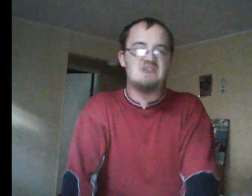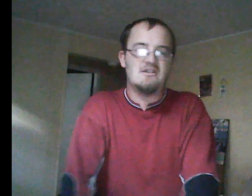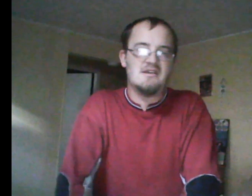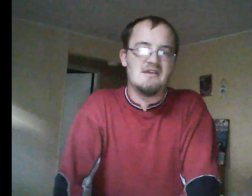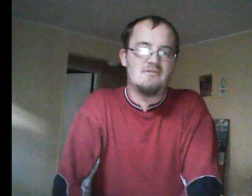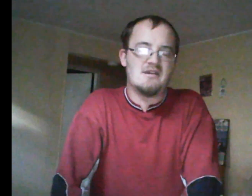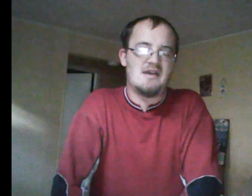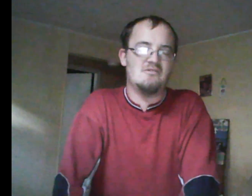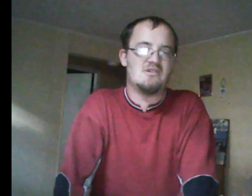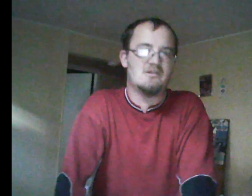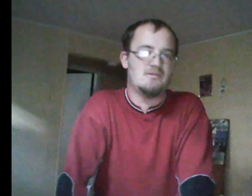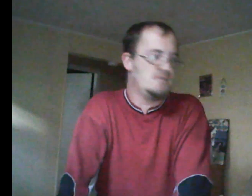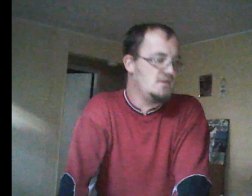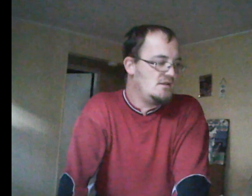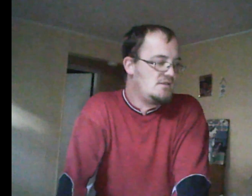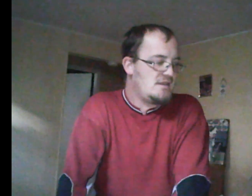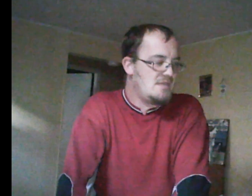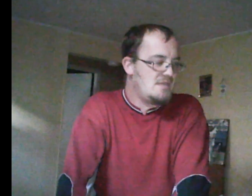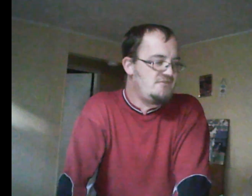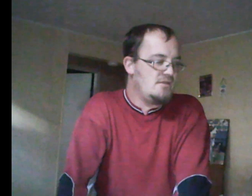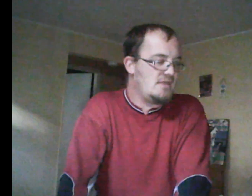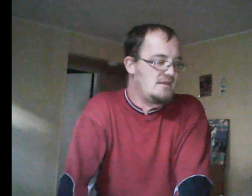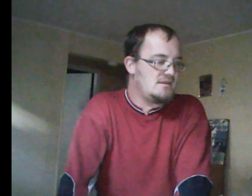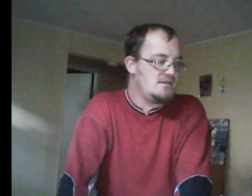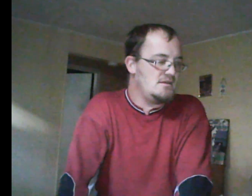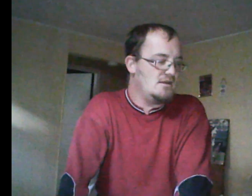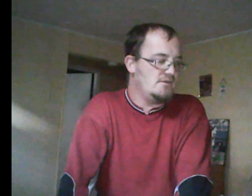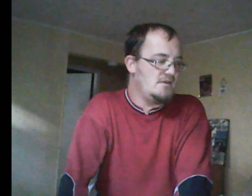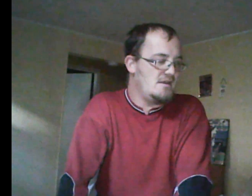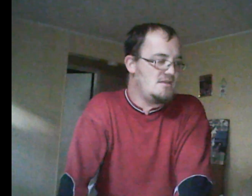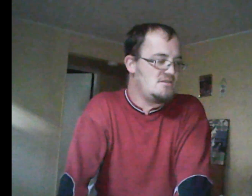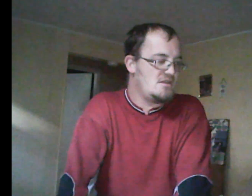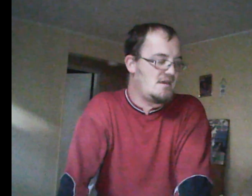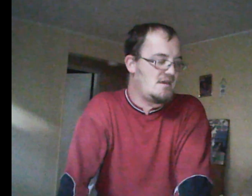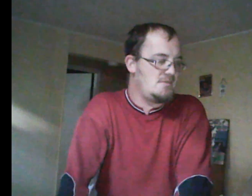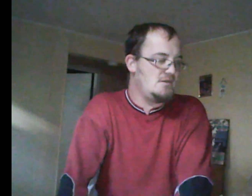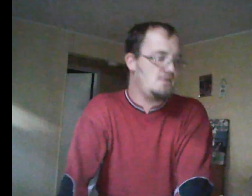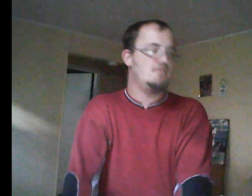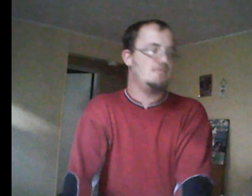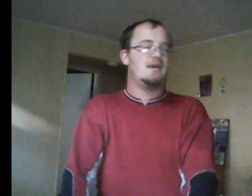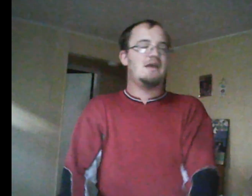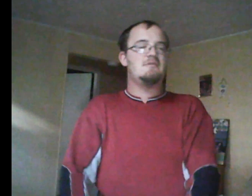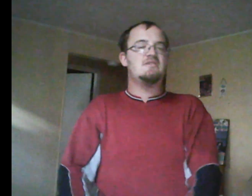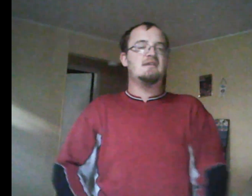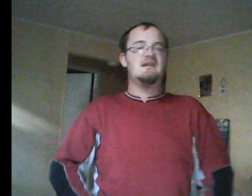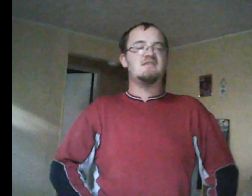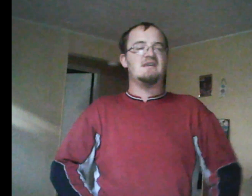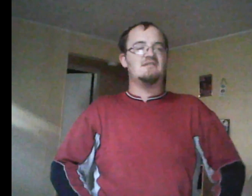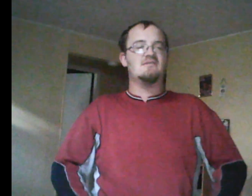Emma felt like, you know, it's not supposed to happen and all that. And with the deleted scene, and that would be an